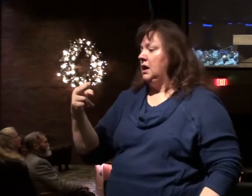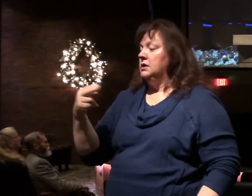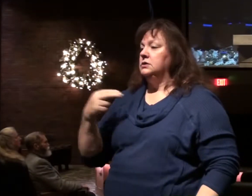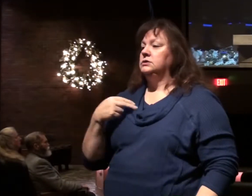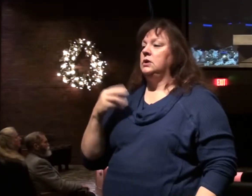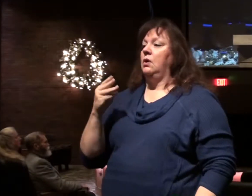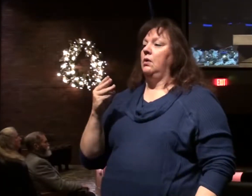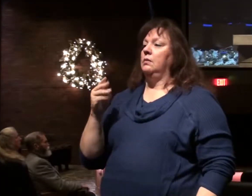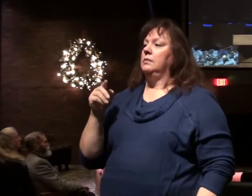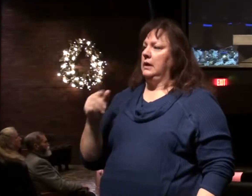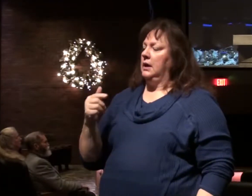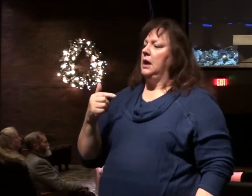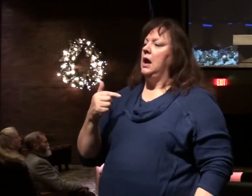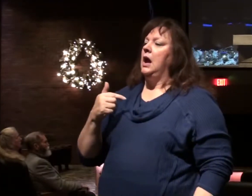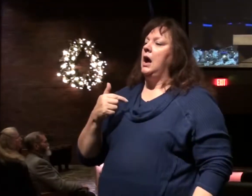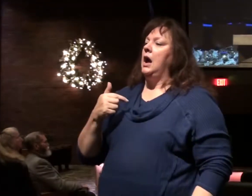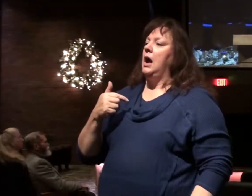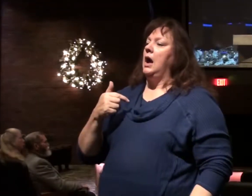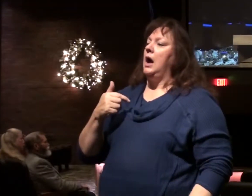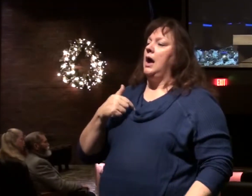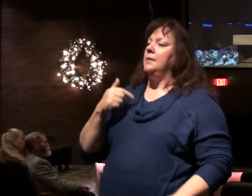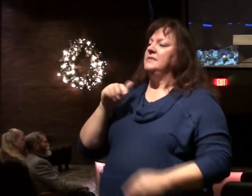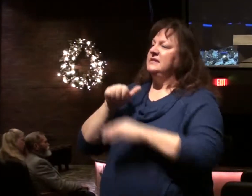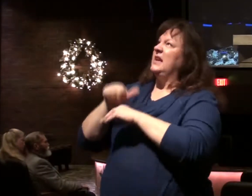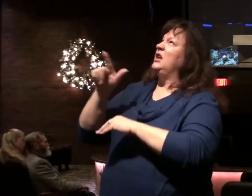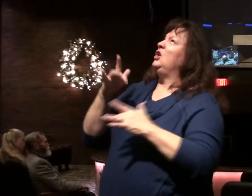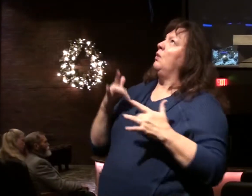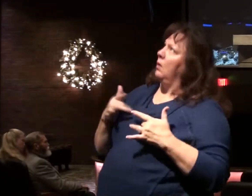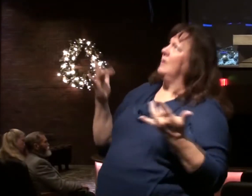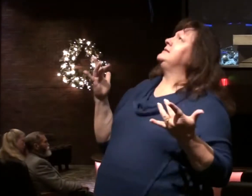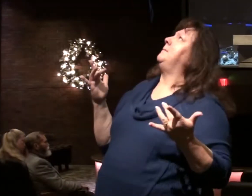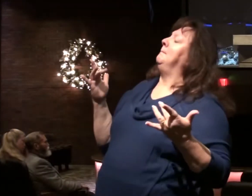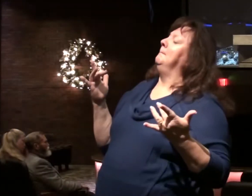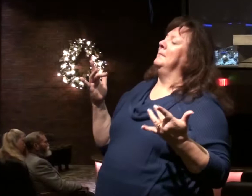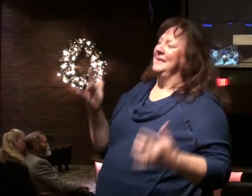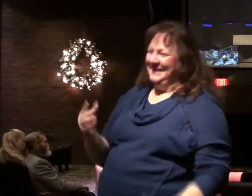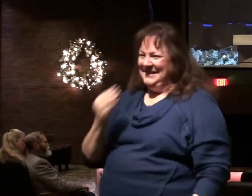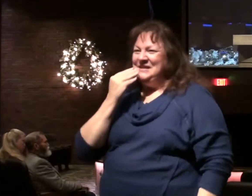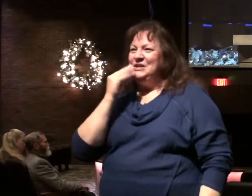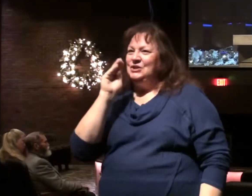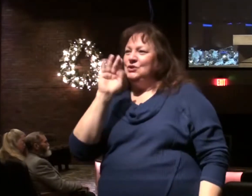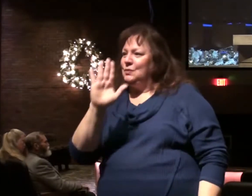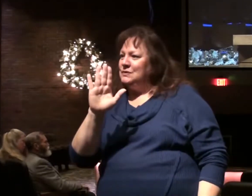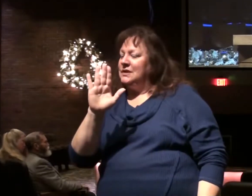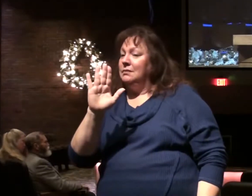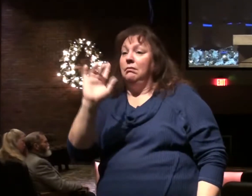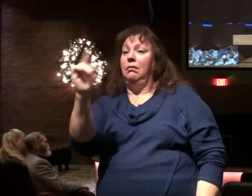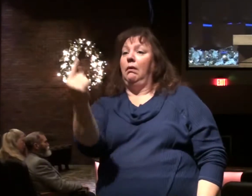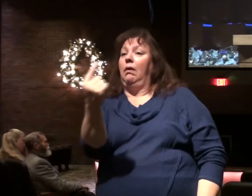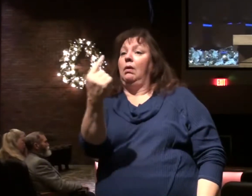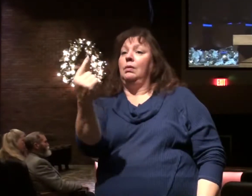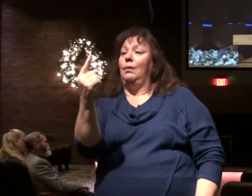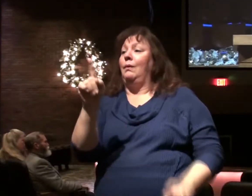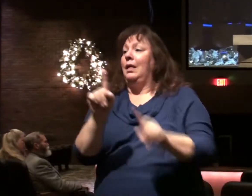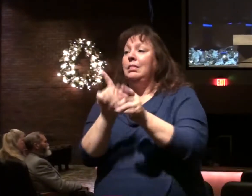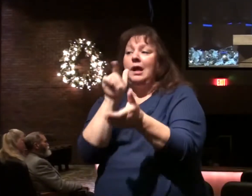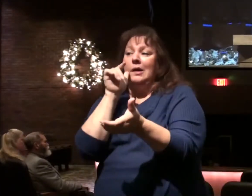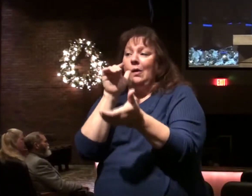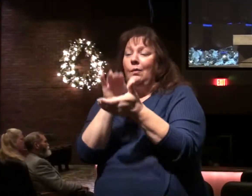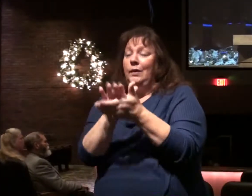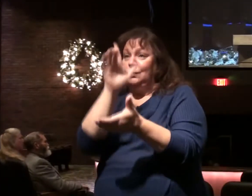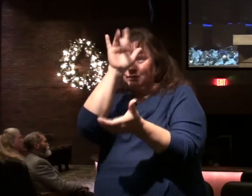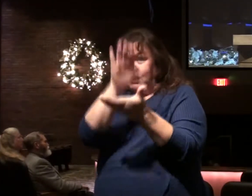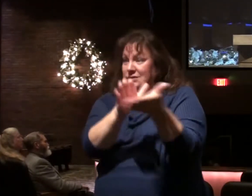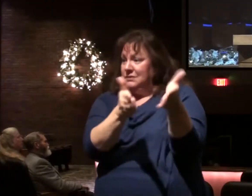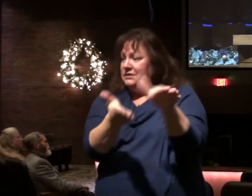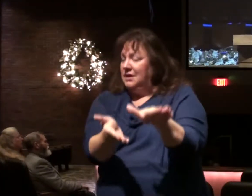Mr. Jeremiah, I'm sending you a what's-up. Jerusalem is no longer alone like a widow. Jerusalem